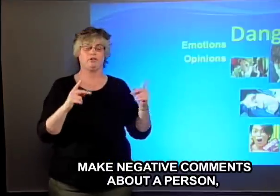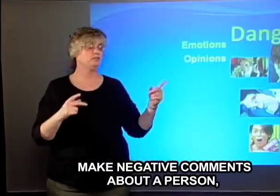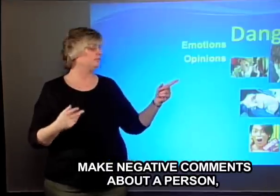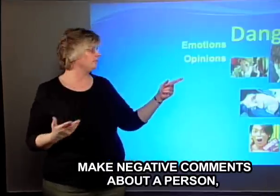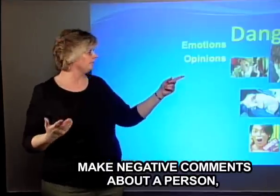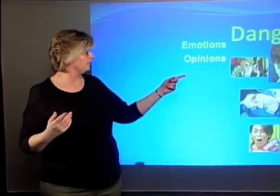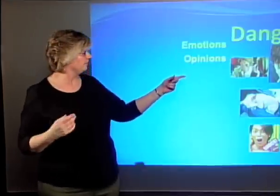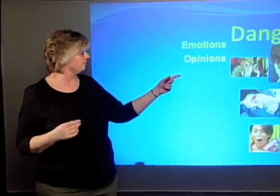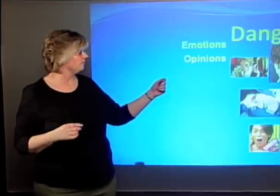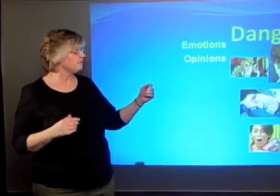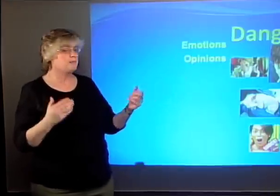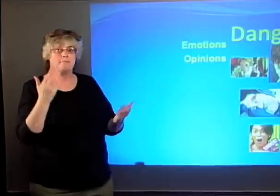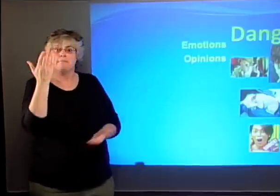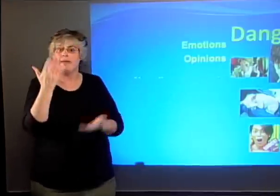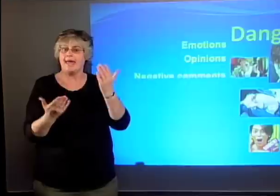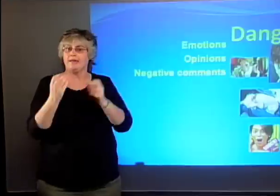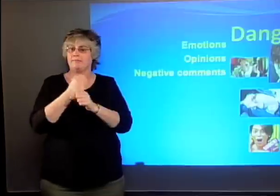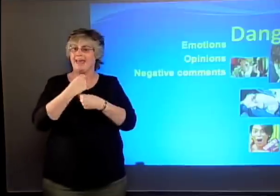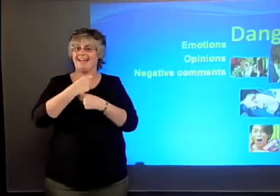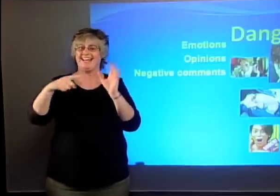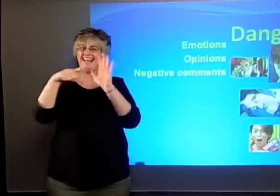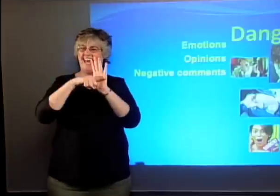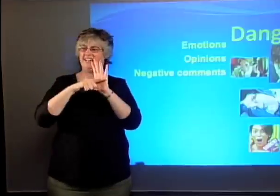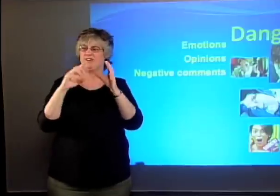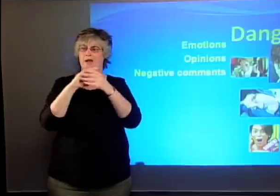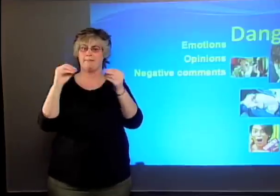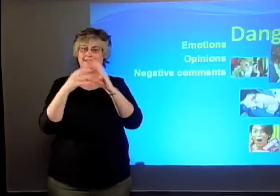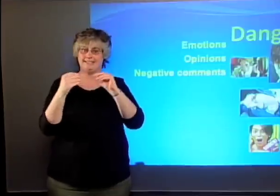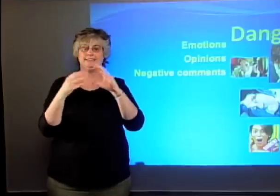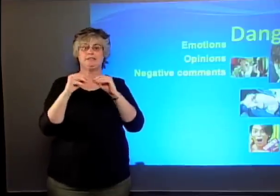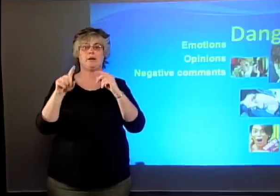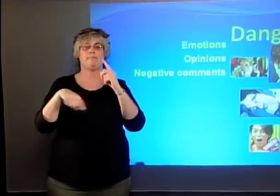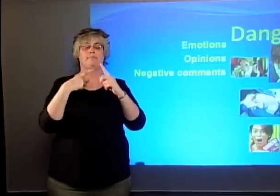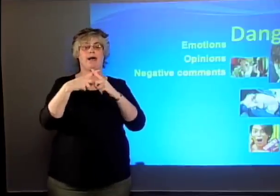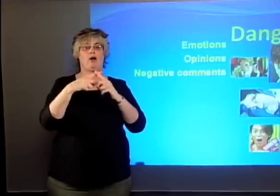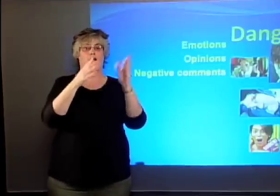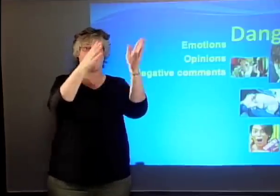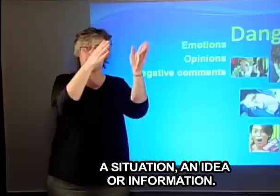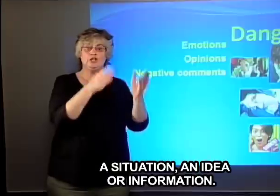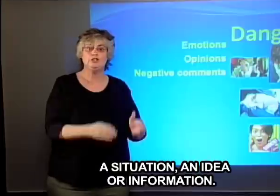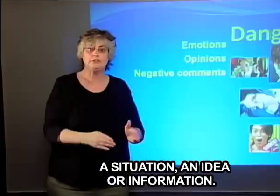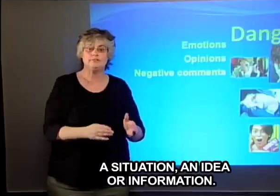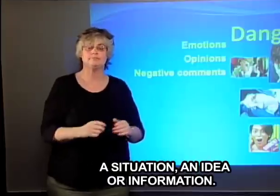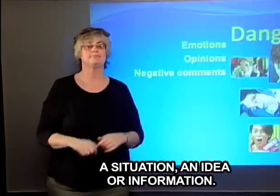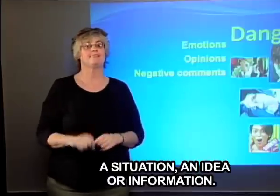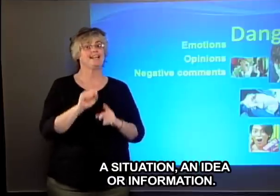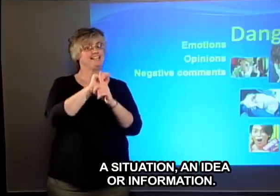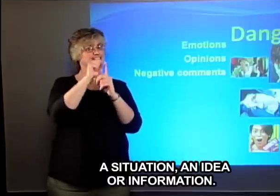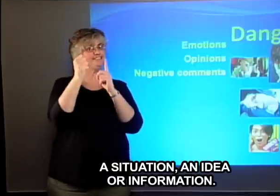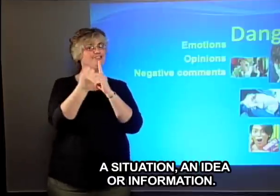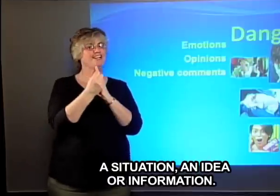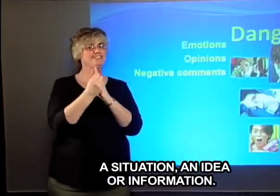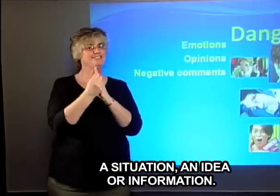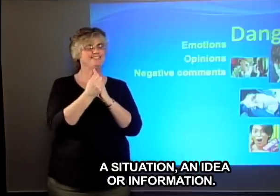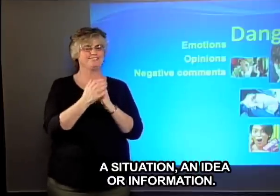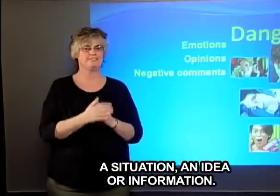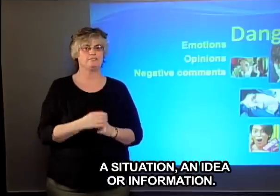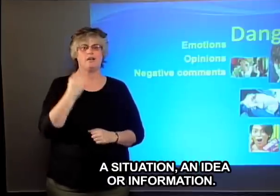a situation, an